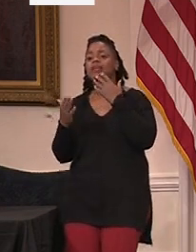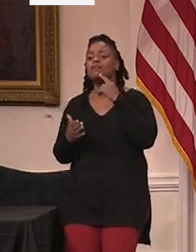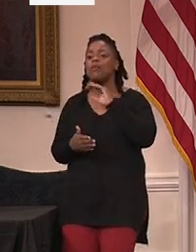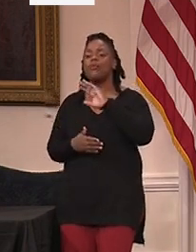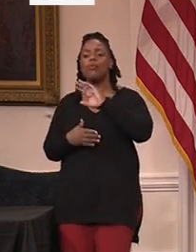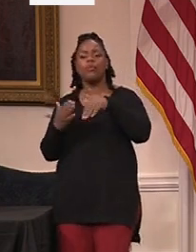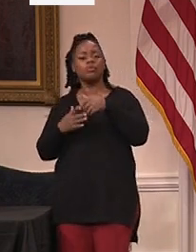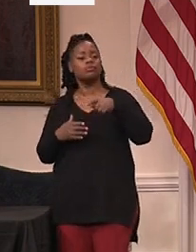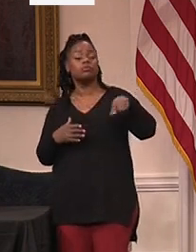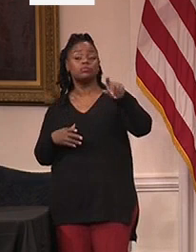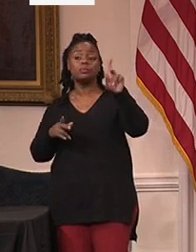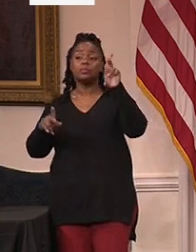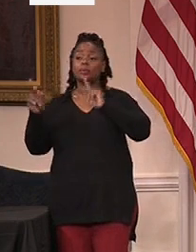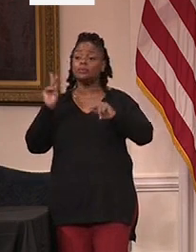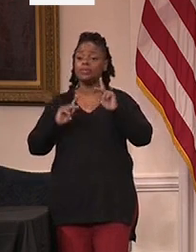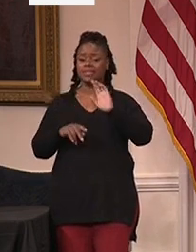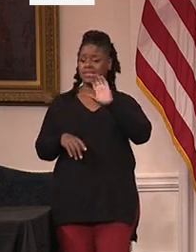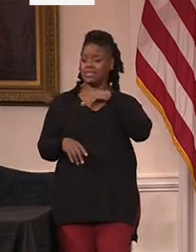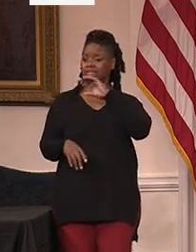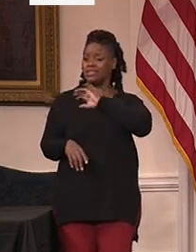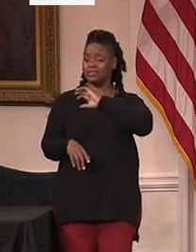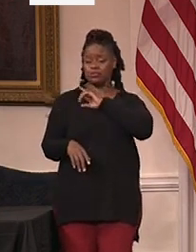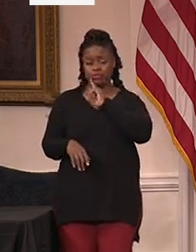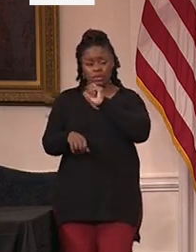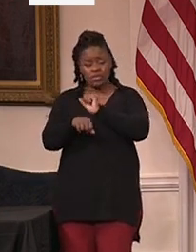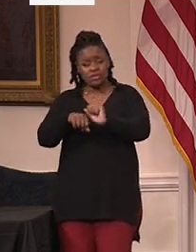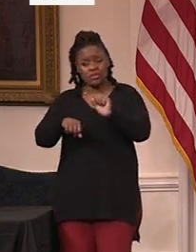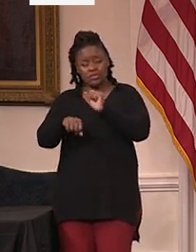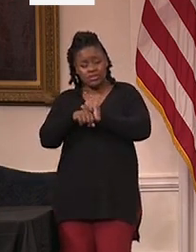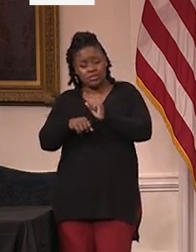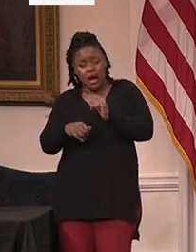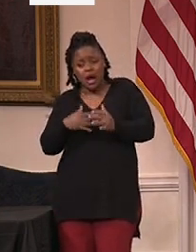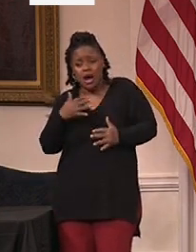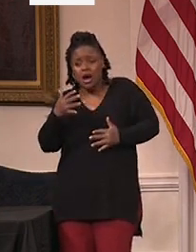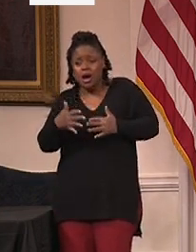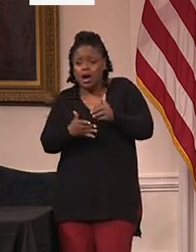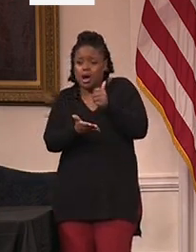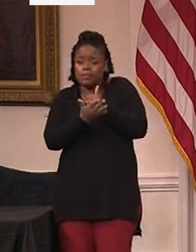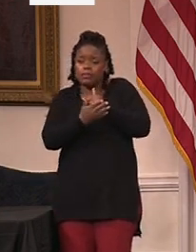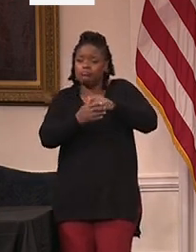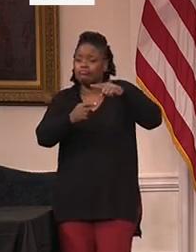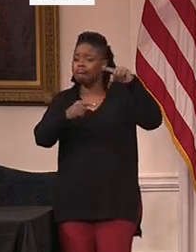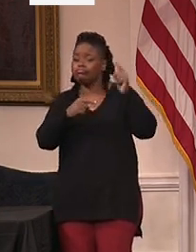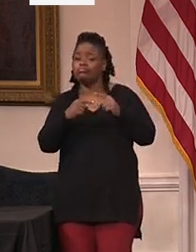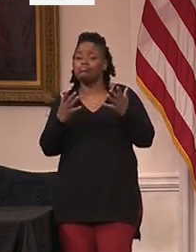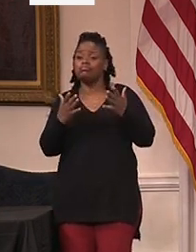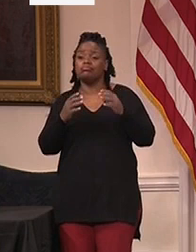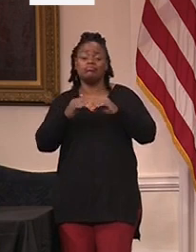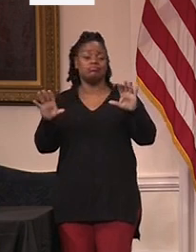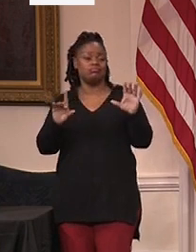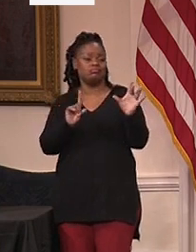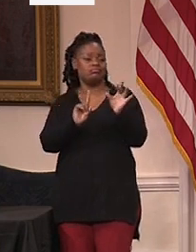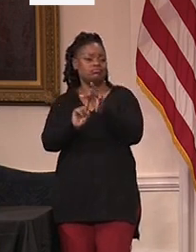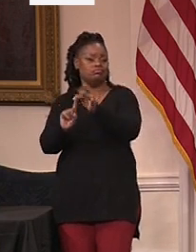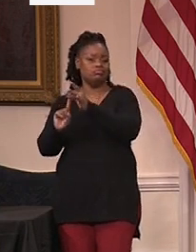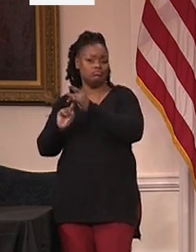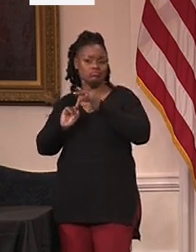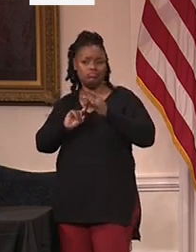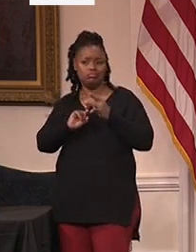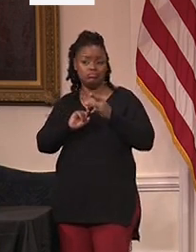work so tirelessly to combat the spread of COVID-19. As most of you are aware, the Maryland National Guard has a dual mission.